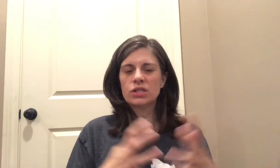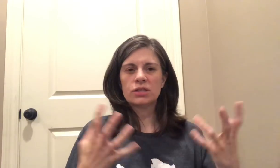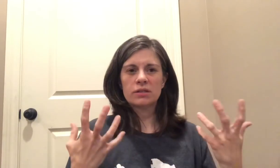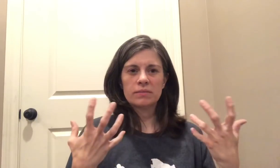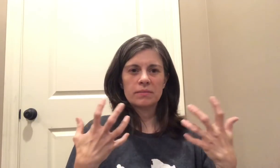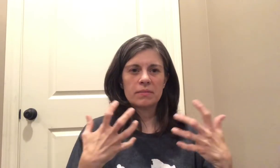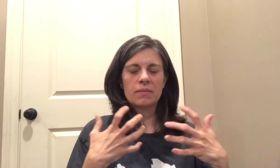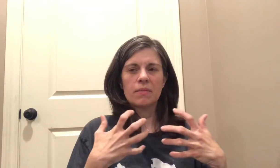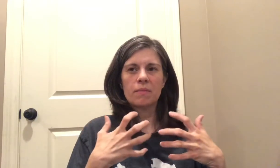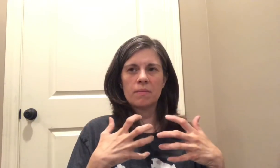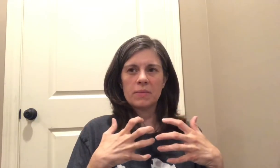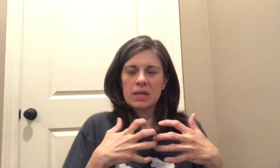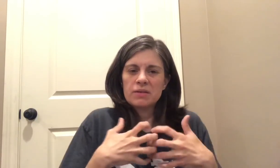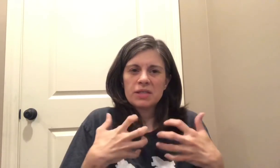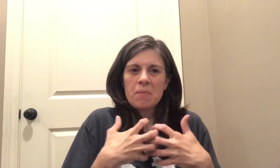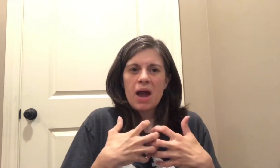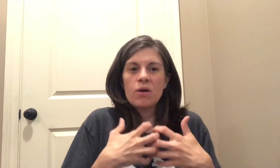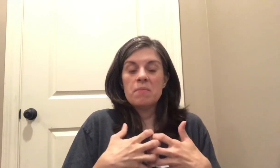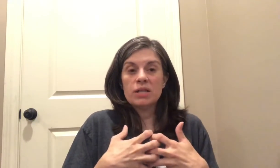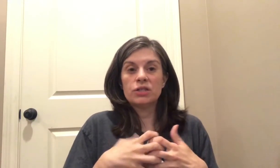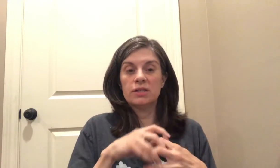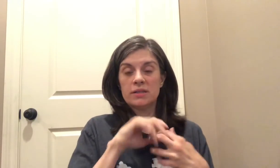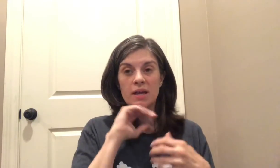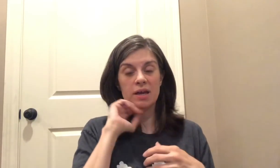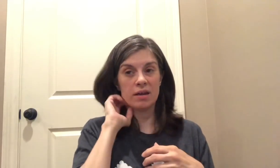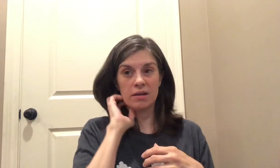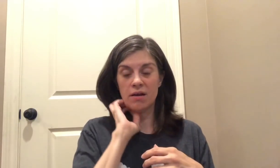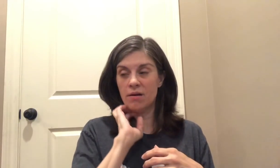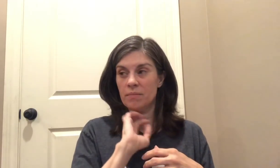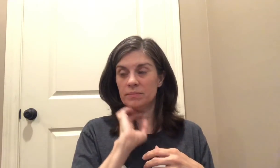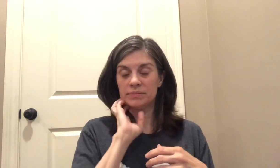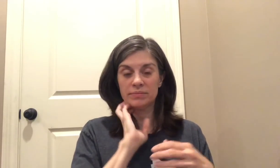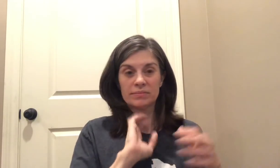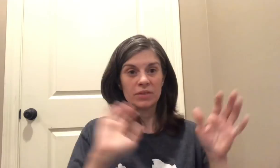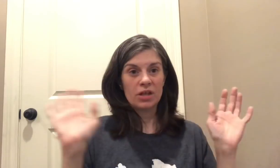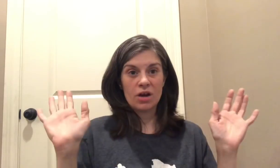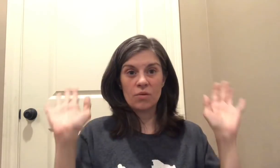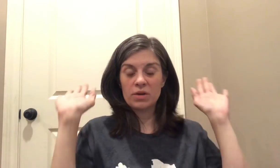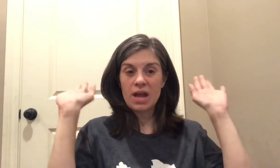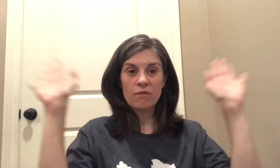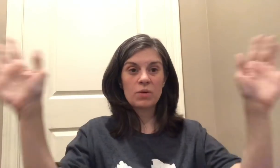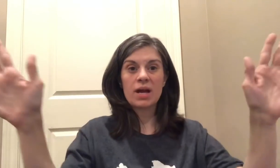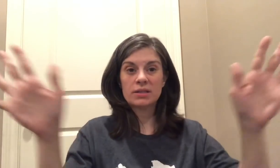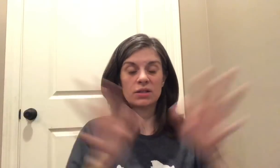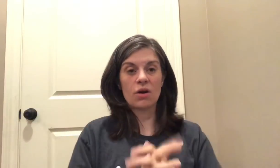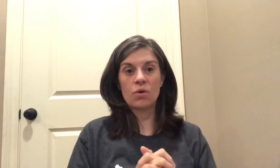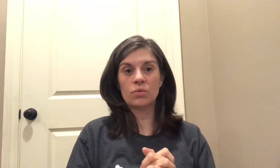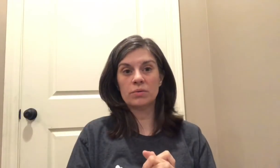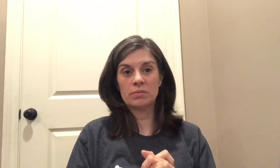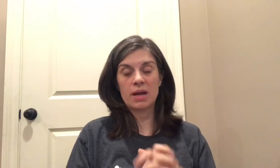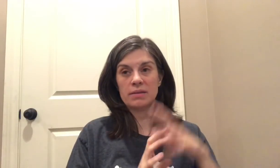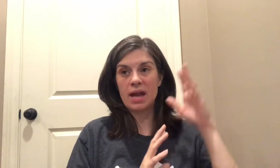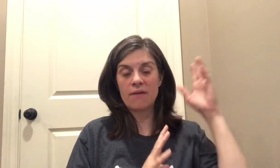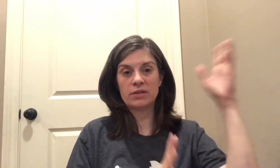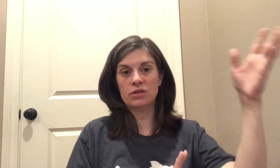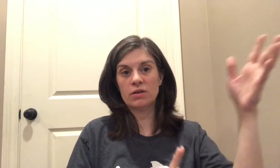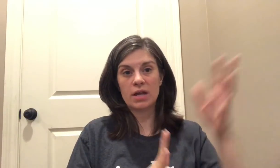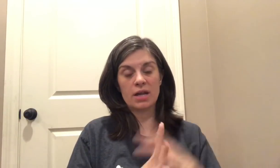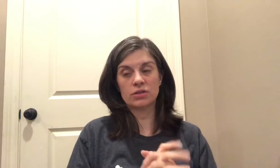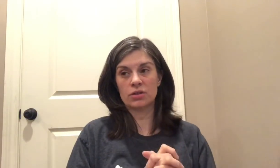just it somehow enmeshes and um you know everyone has their own they have you have to answer